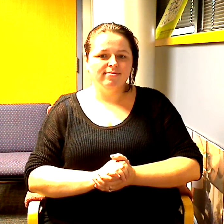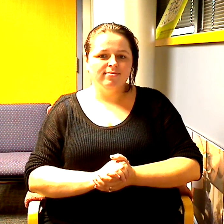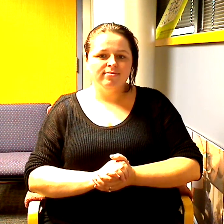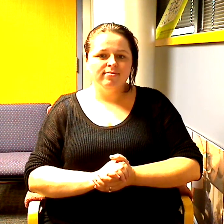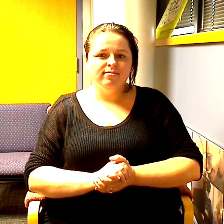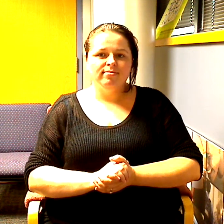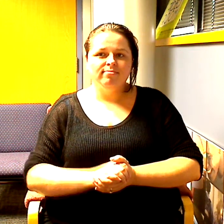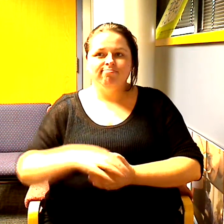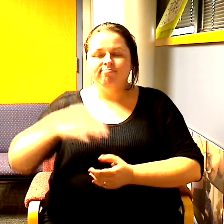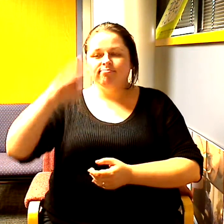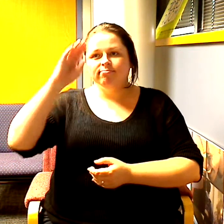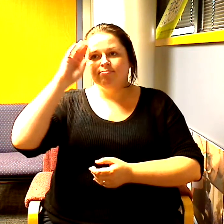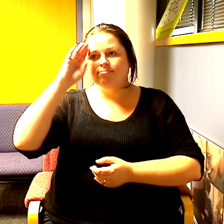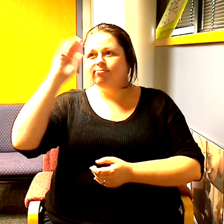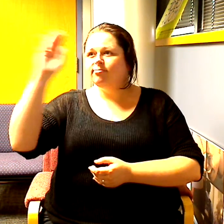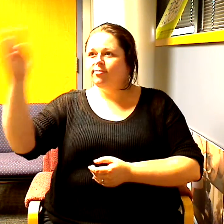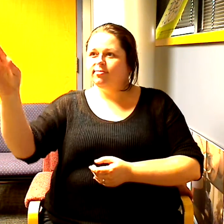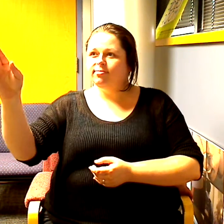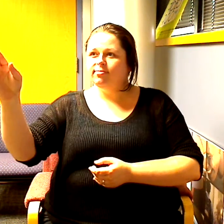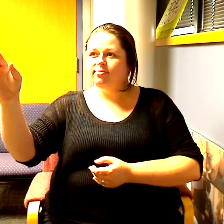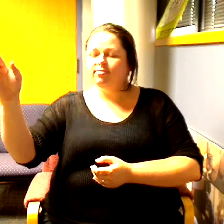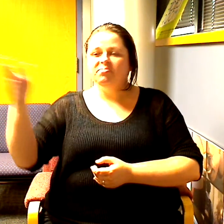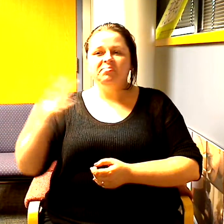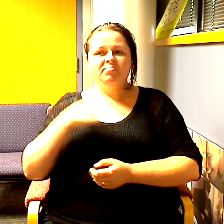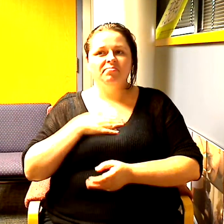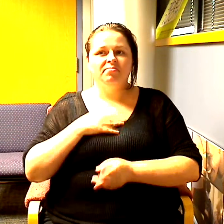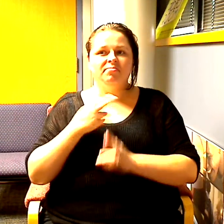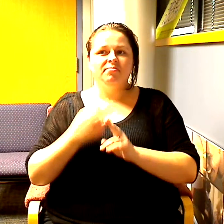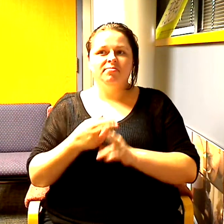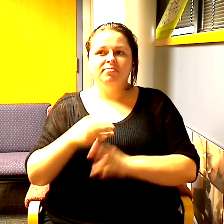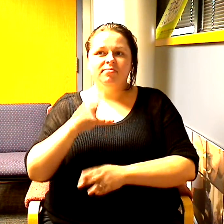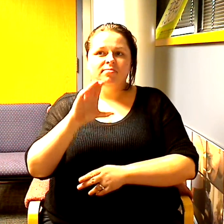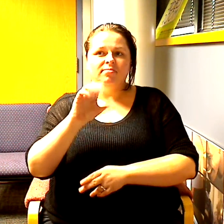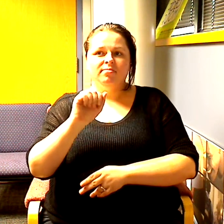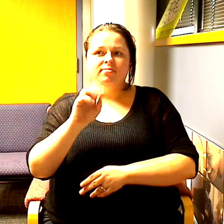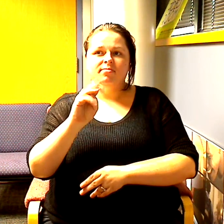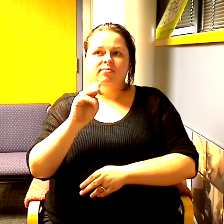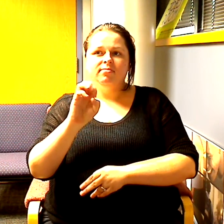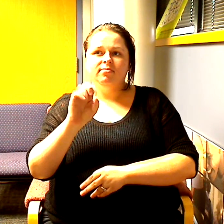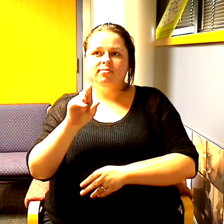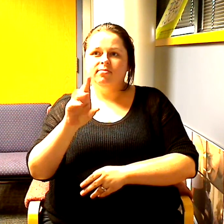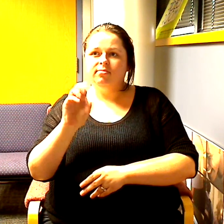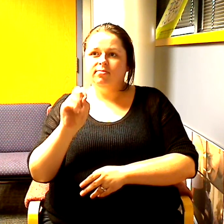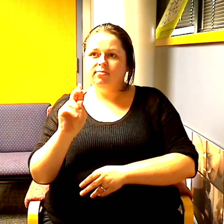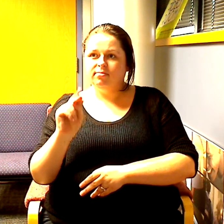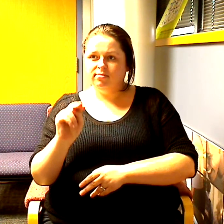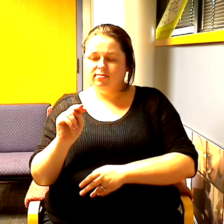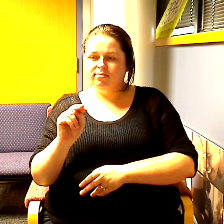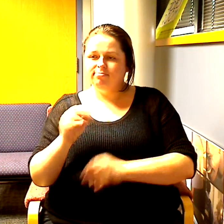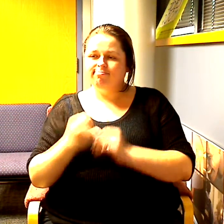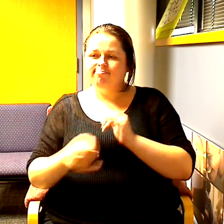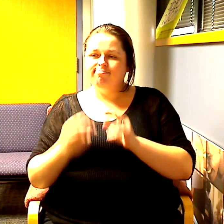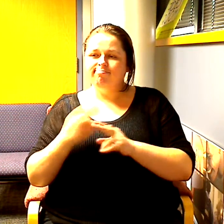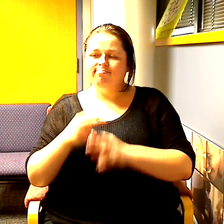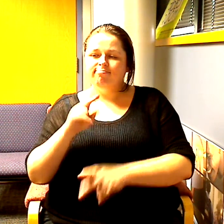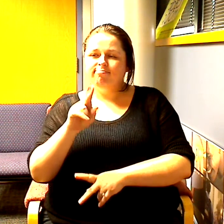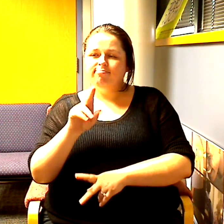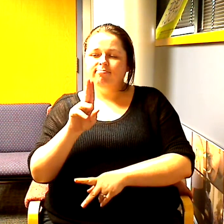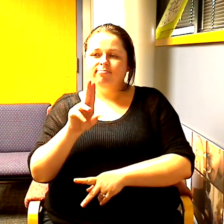Hi, my name is Cameron Russell and for the last little while I've been